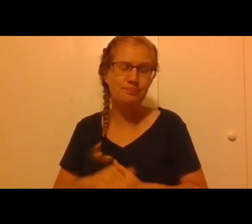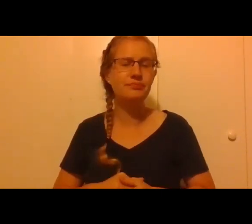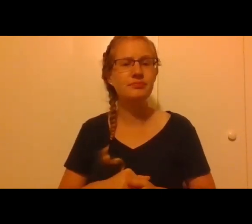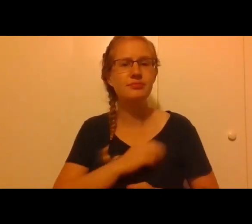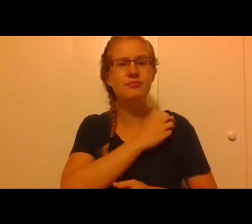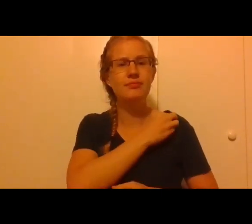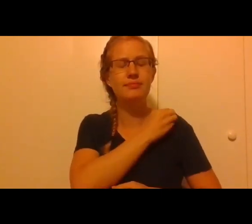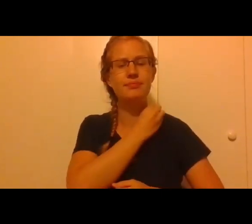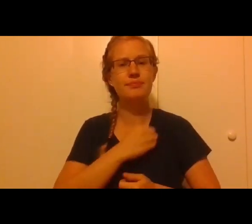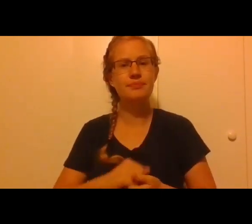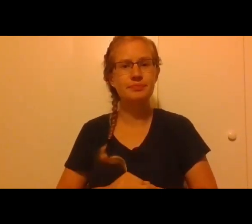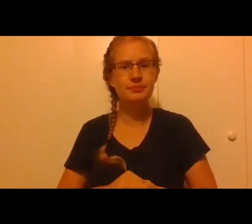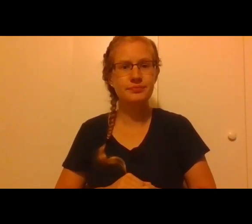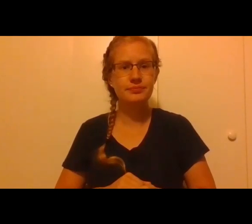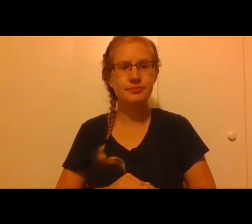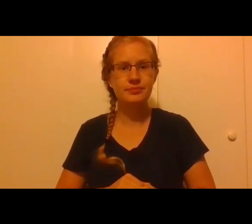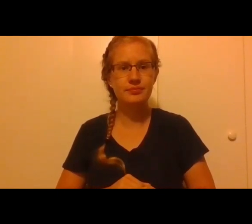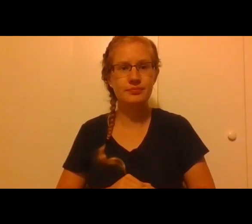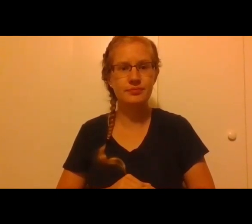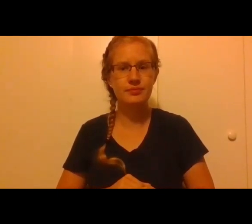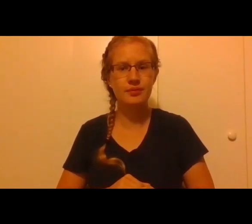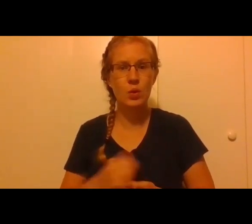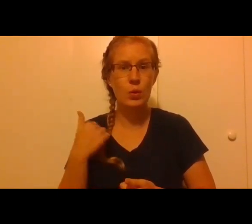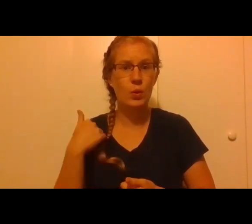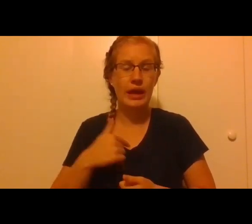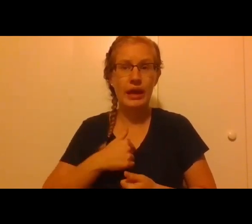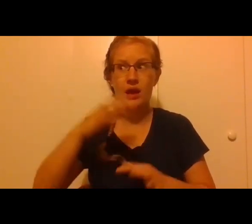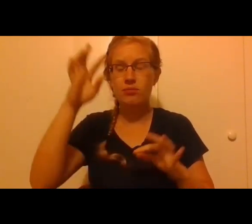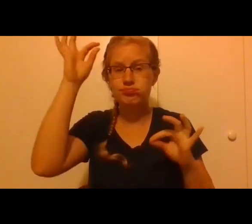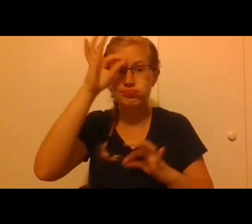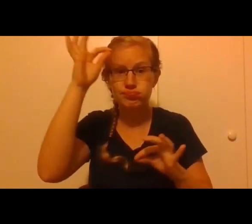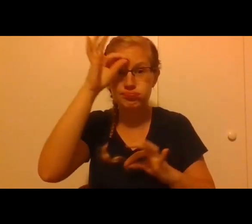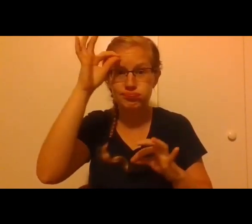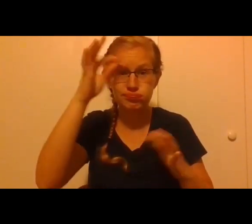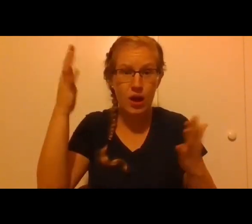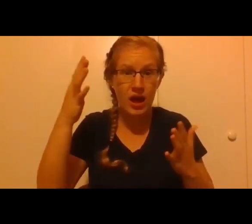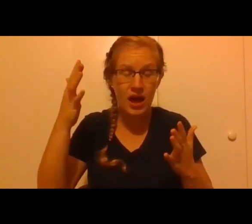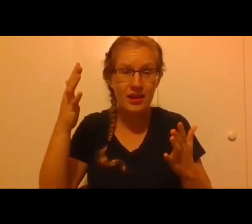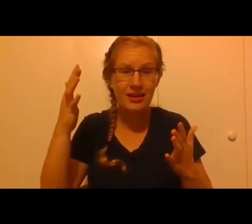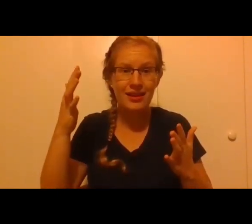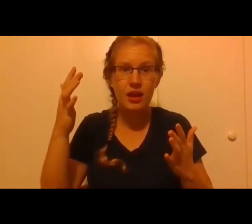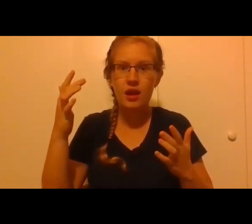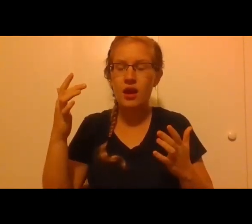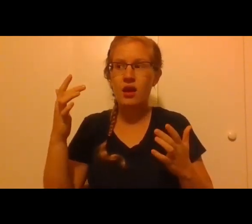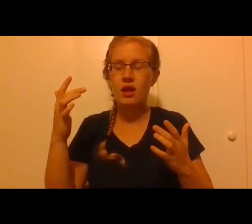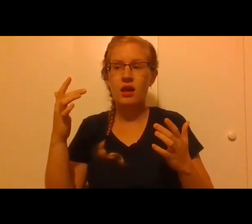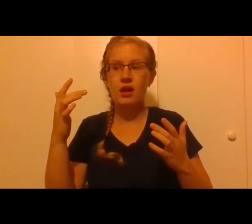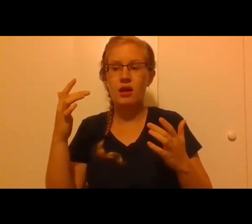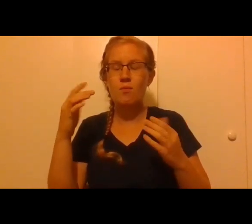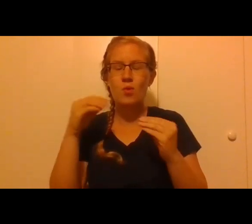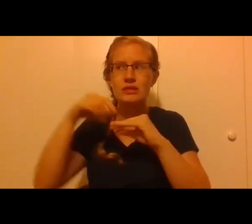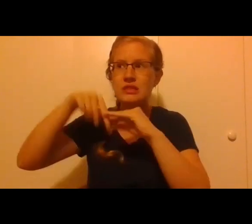What we didn't have any idea about is how this would introduce us to a deeper relationship